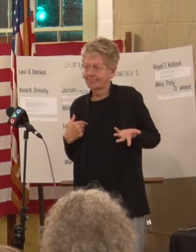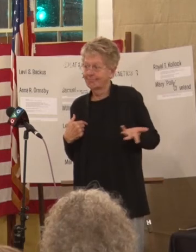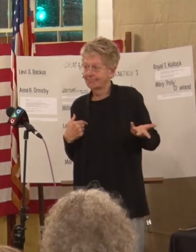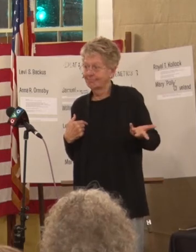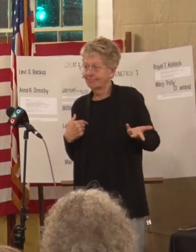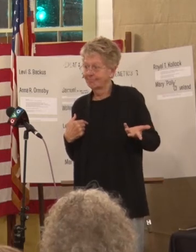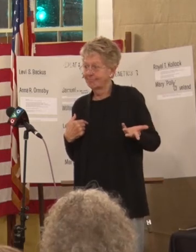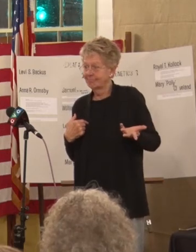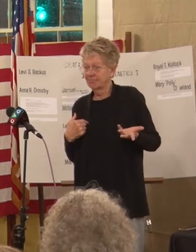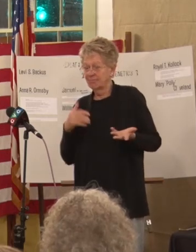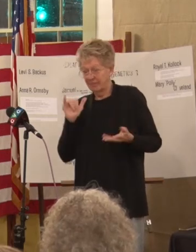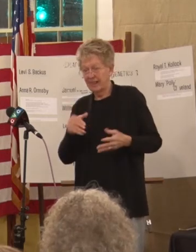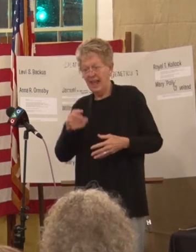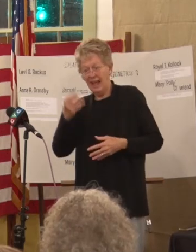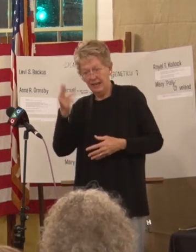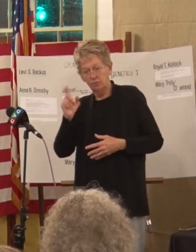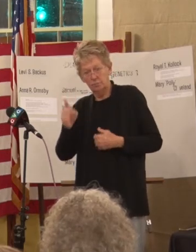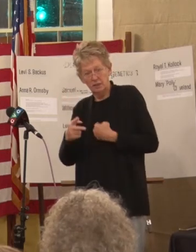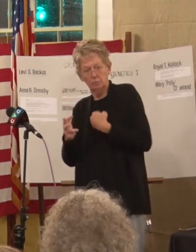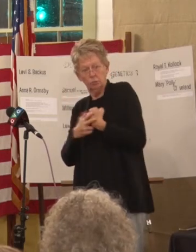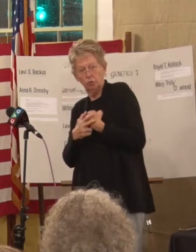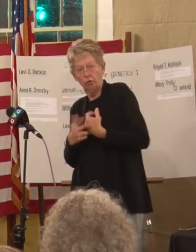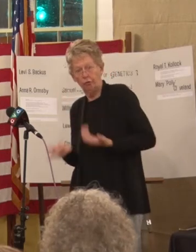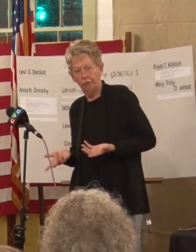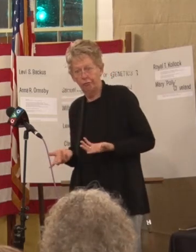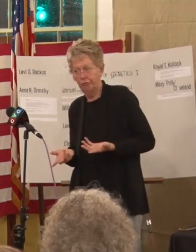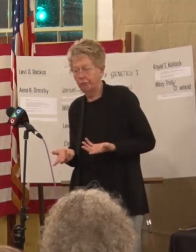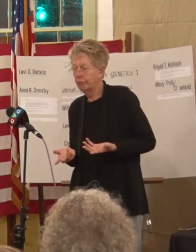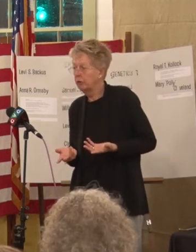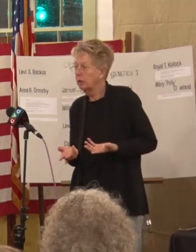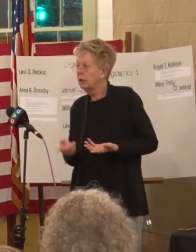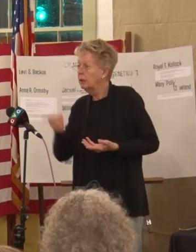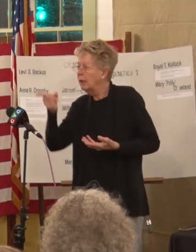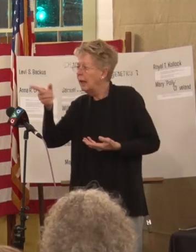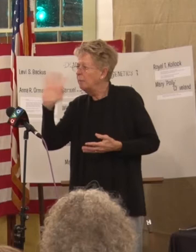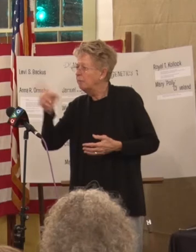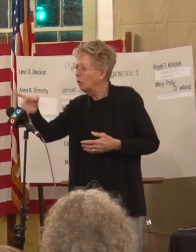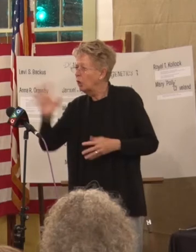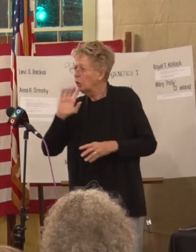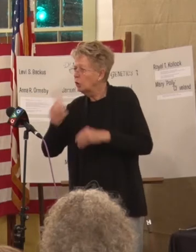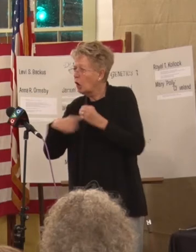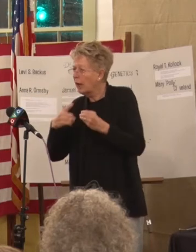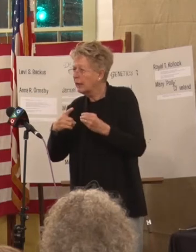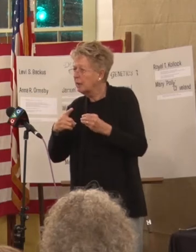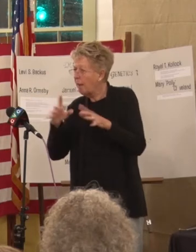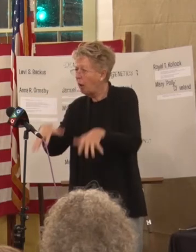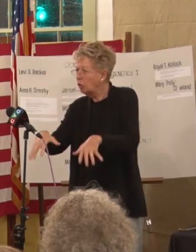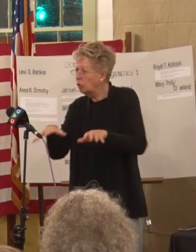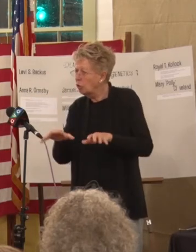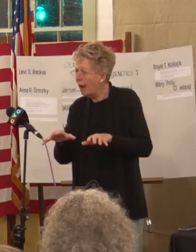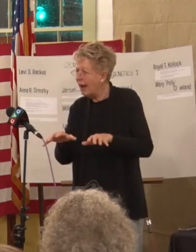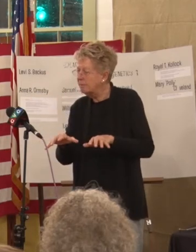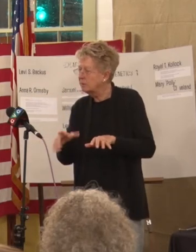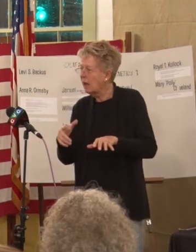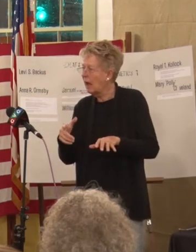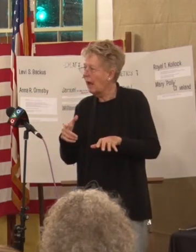history has to be preserved and when you were talking about the grave sites my insides were shaken